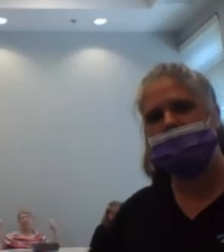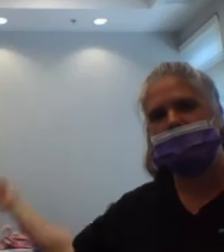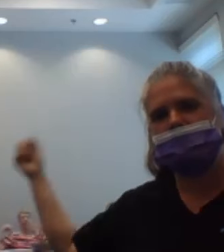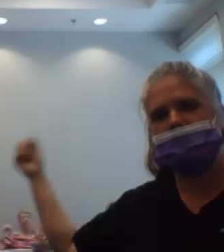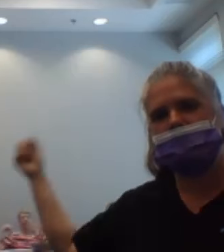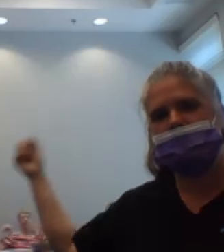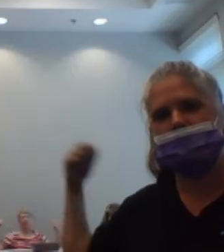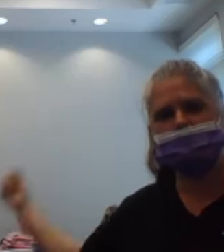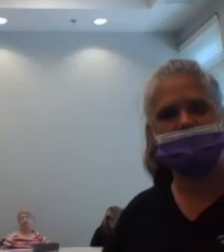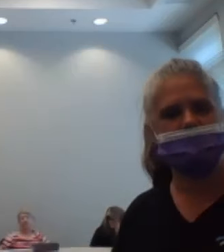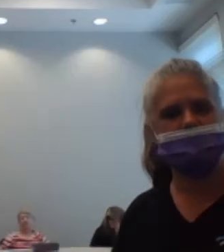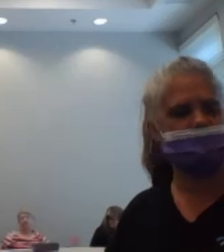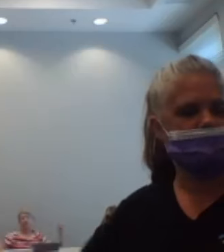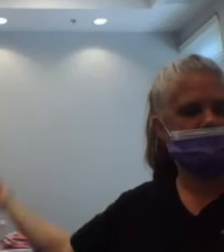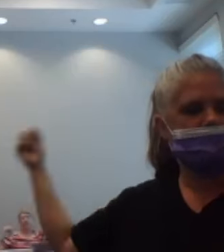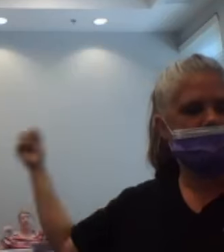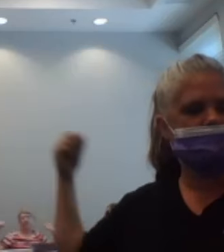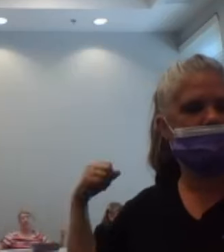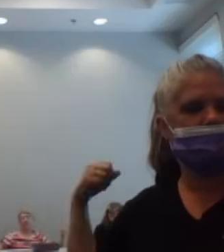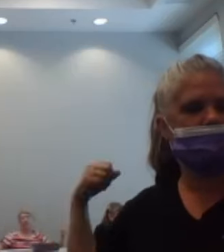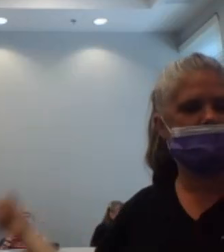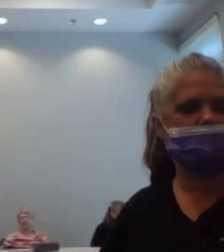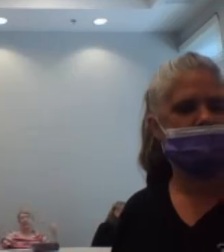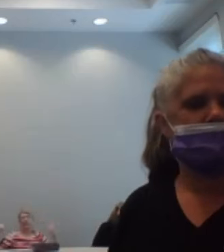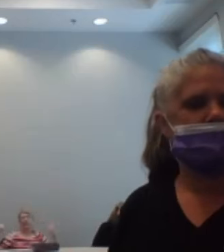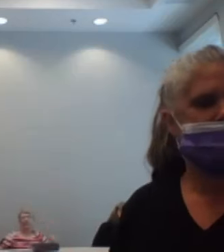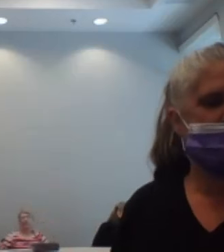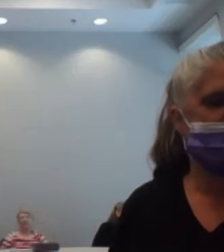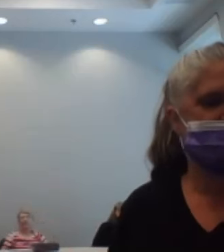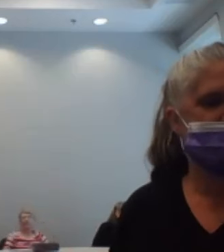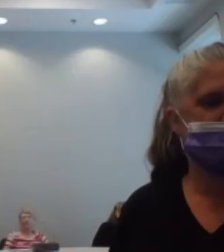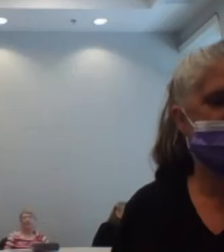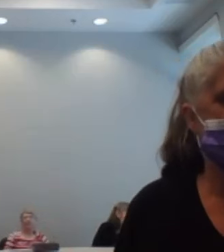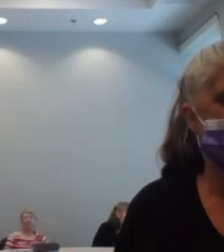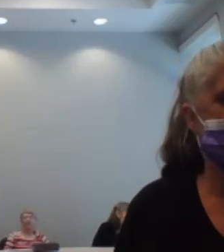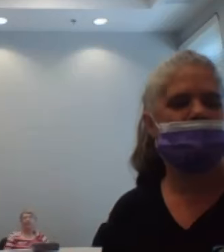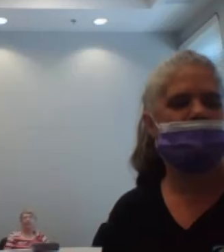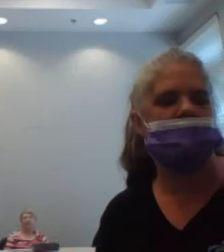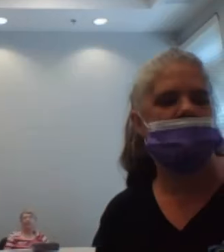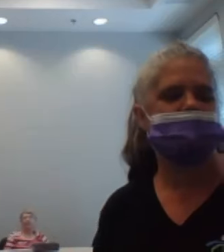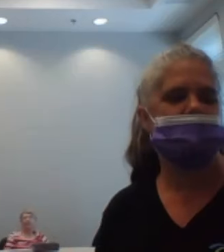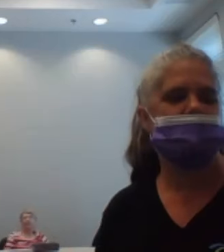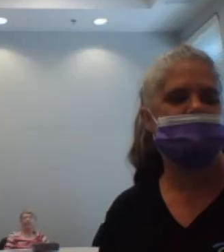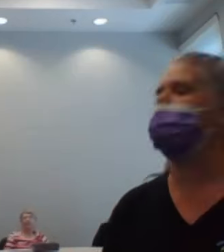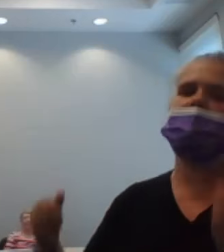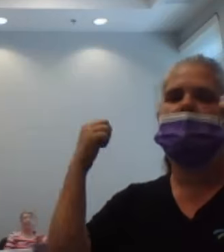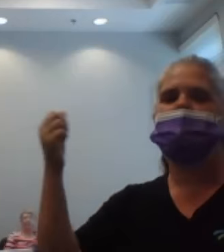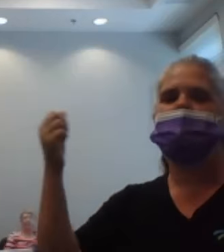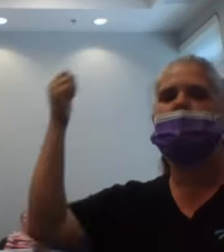19, 20. Next is left and right tricep